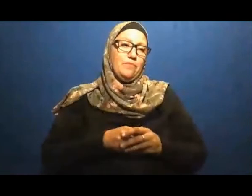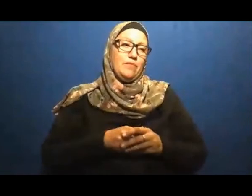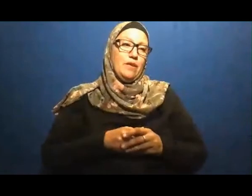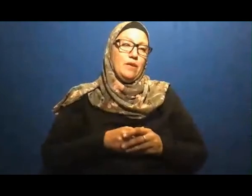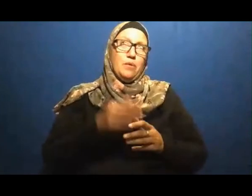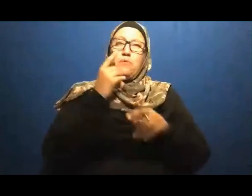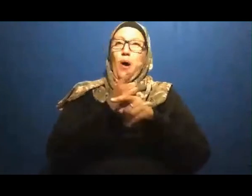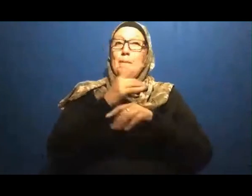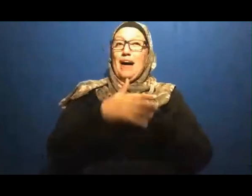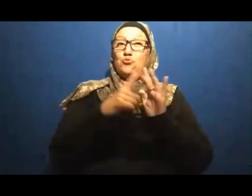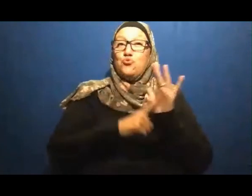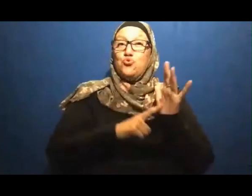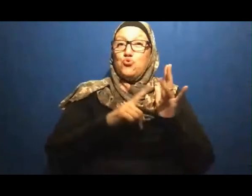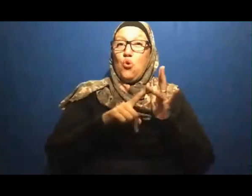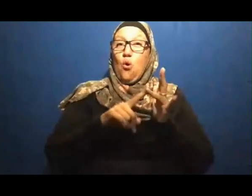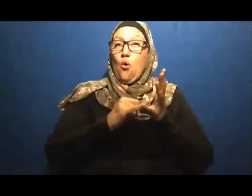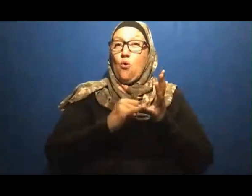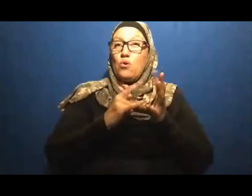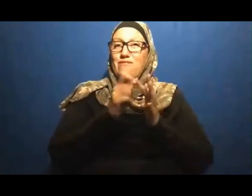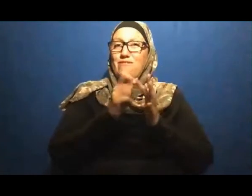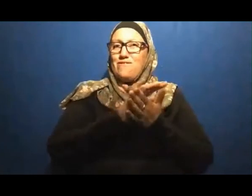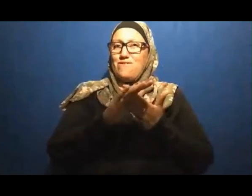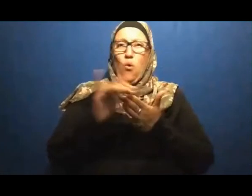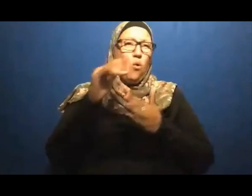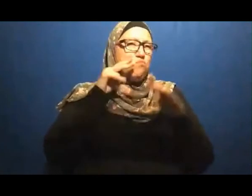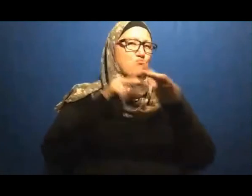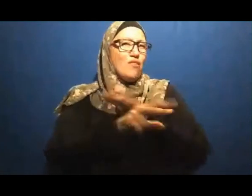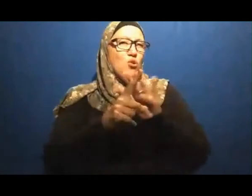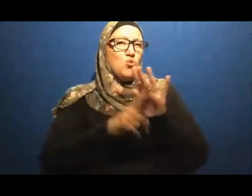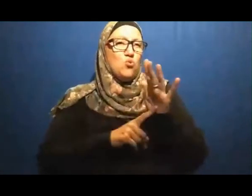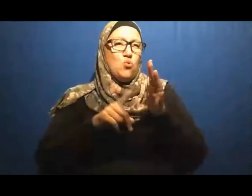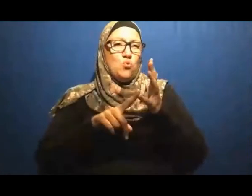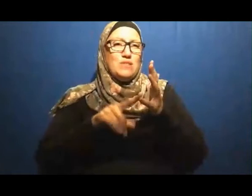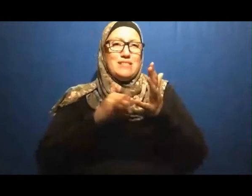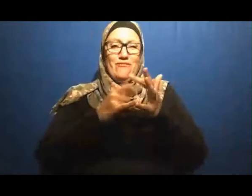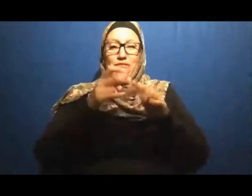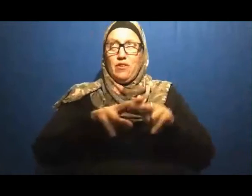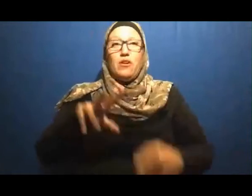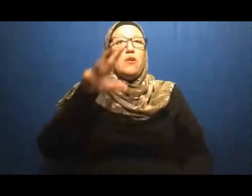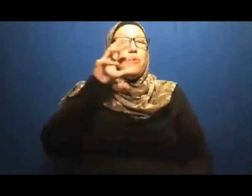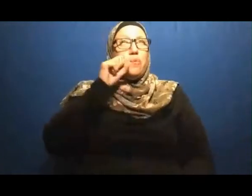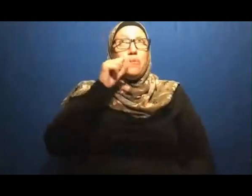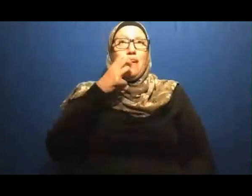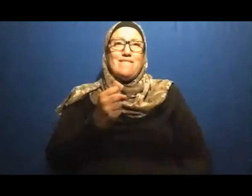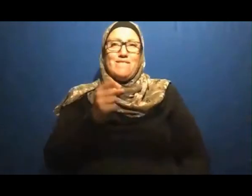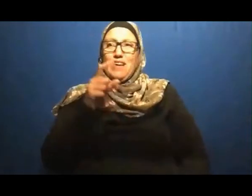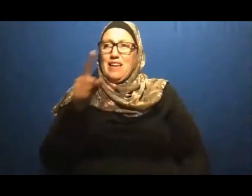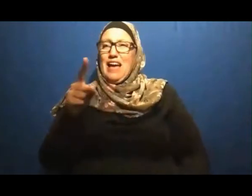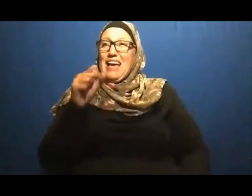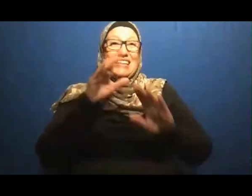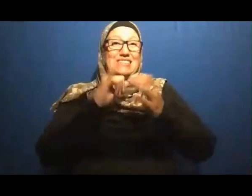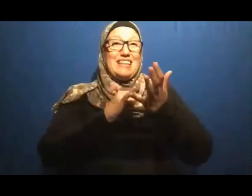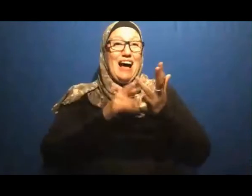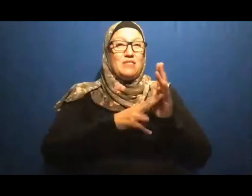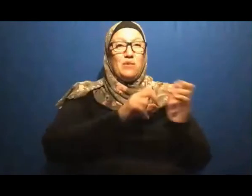When Long Story Short When He Sending His Sons Back To Egypt To Meet Up Again For The Second Time With Joseph